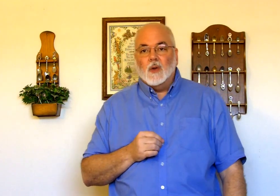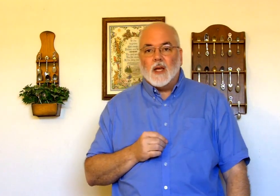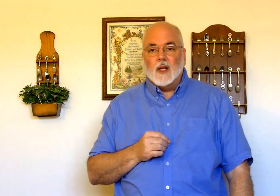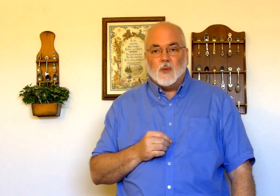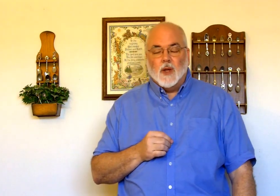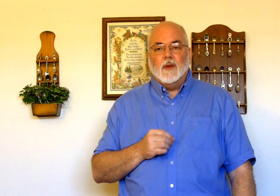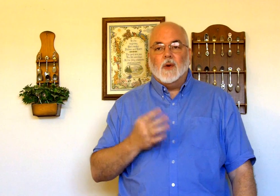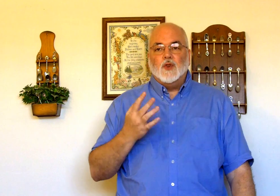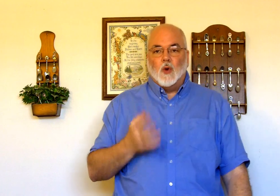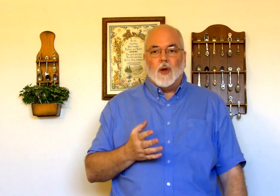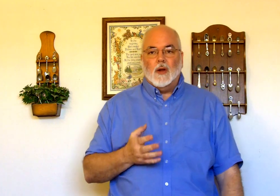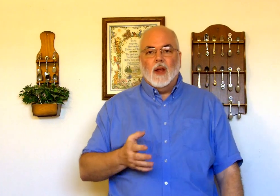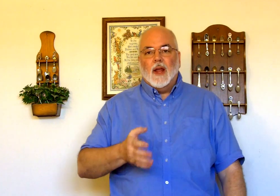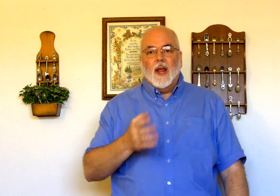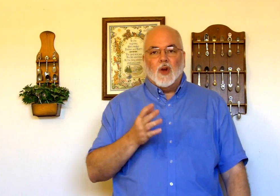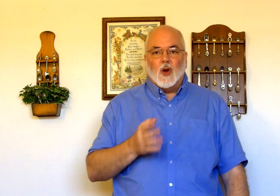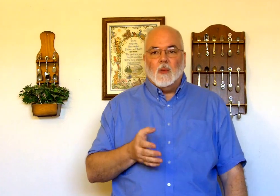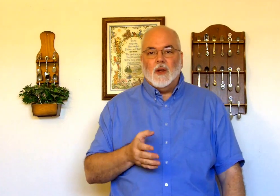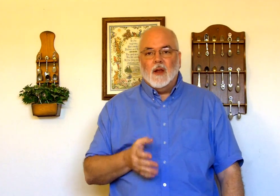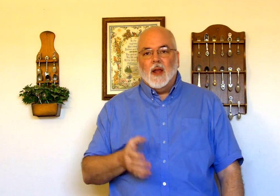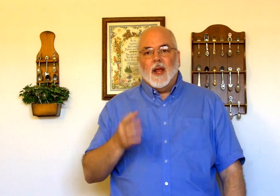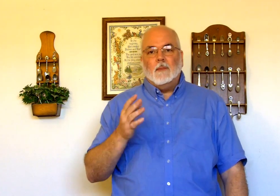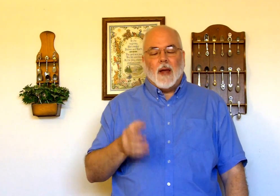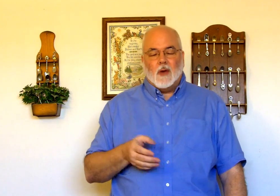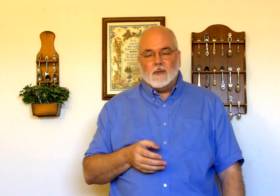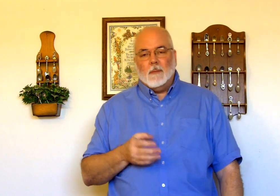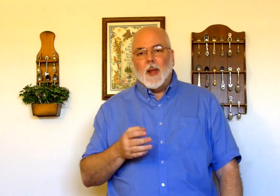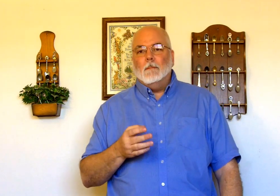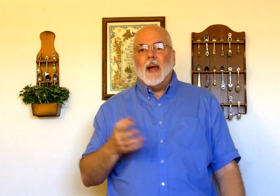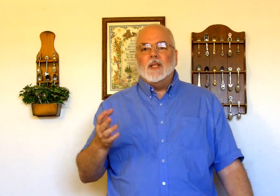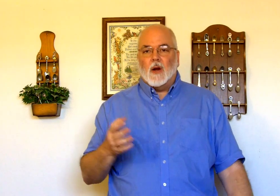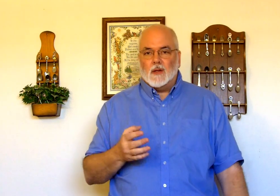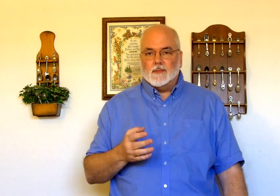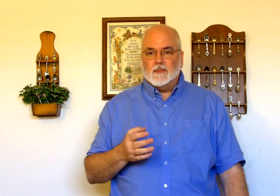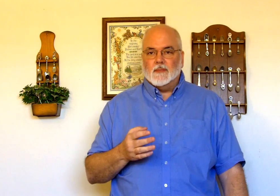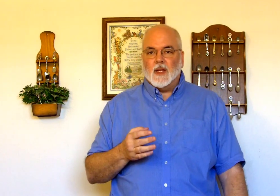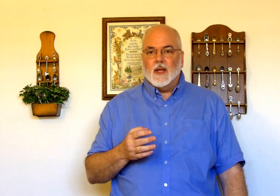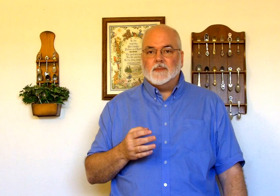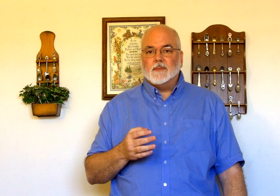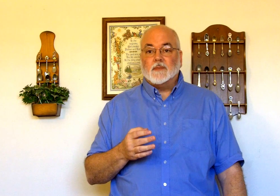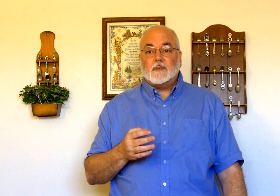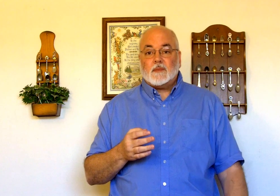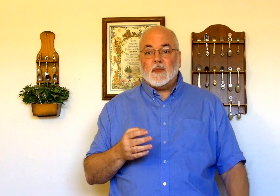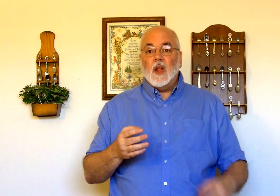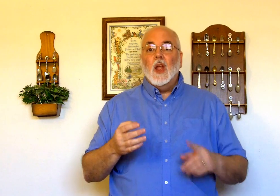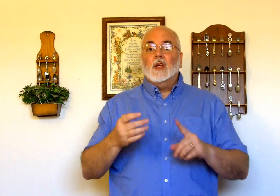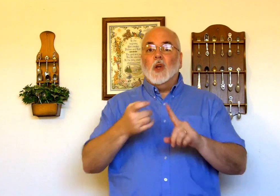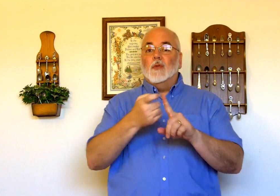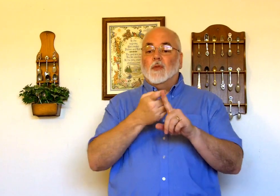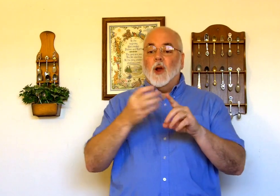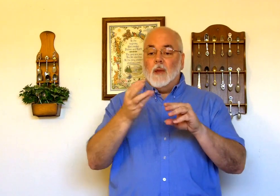signs really for Jordan and Herman and Mizar okay so from